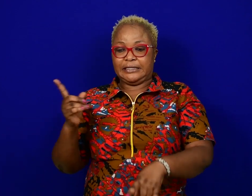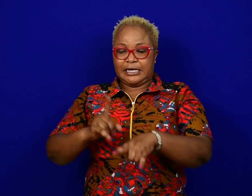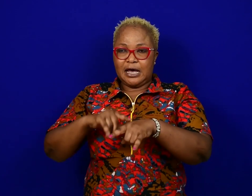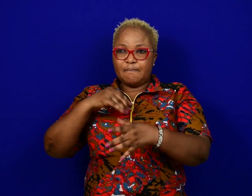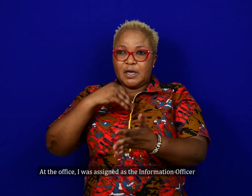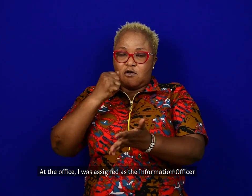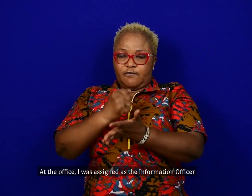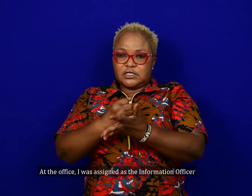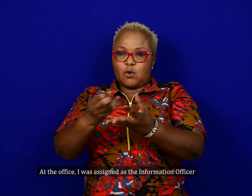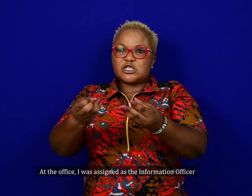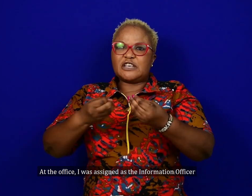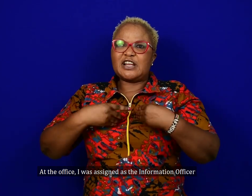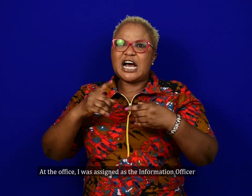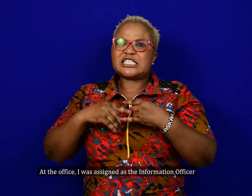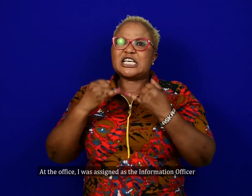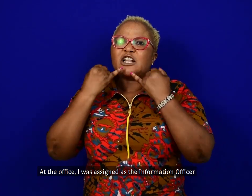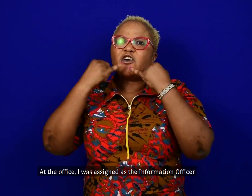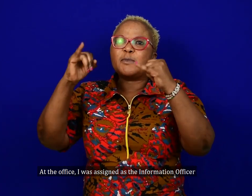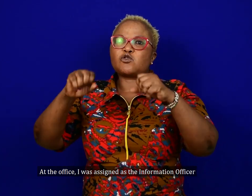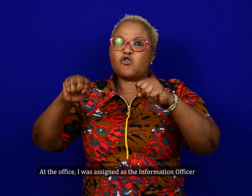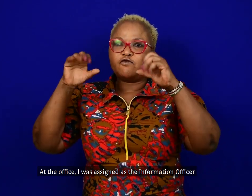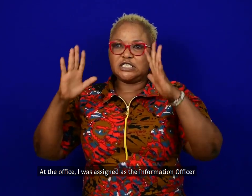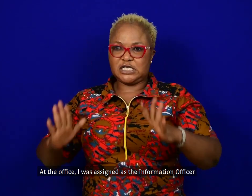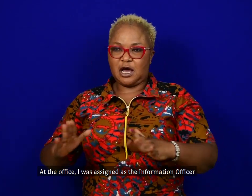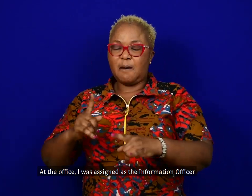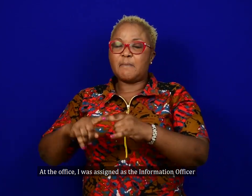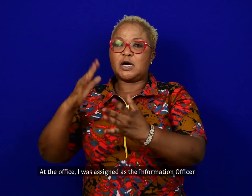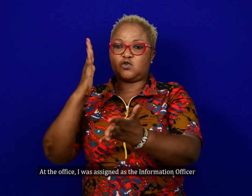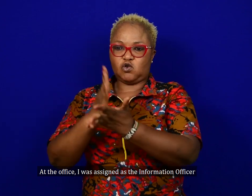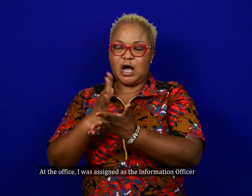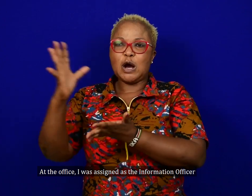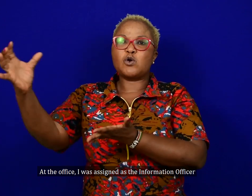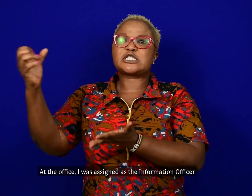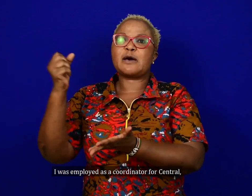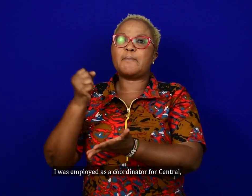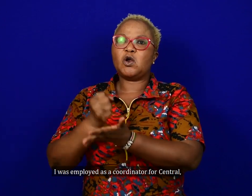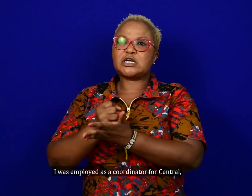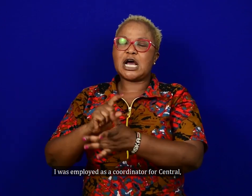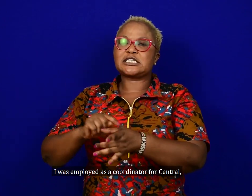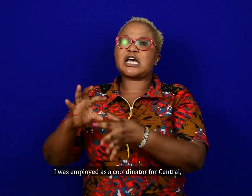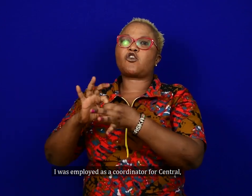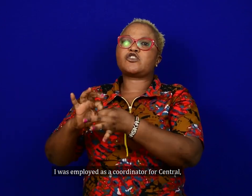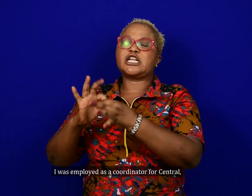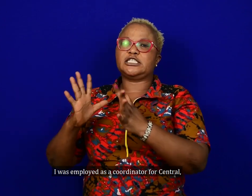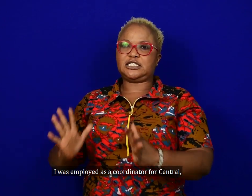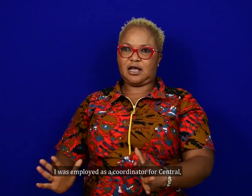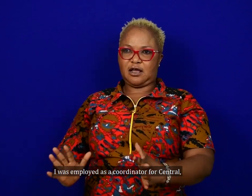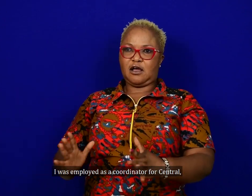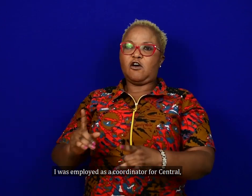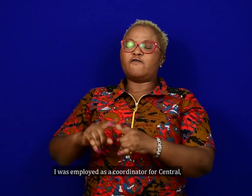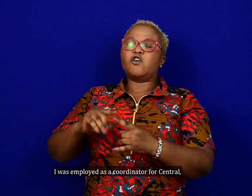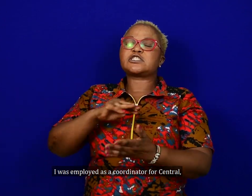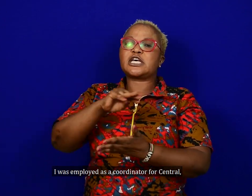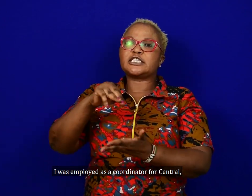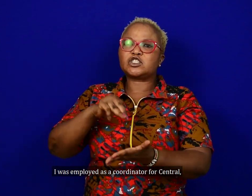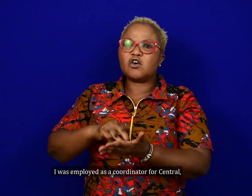At the office, I was assigned as the information officer. I was employed as the coordinator to tell you the truth for